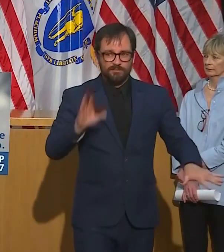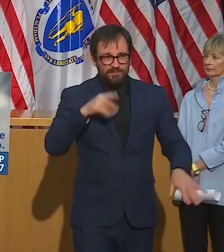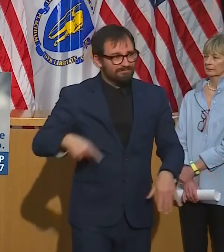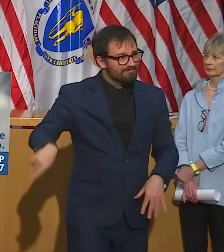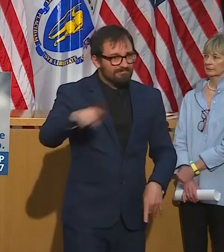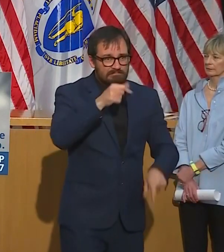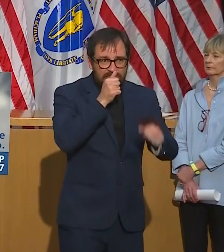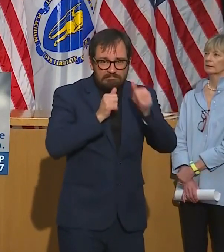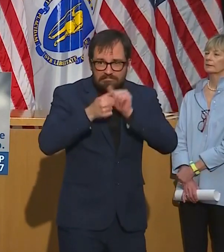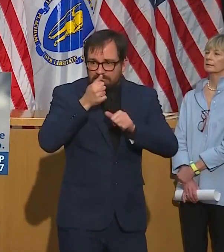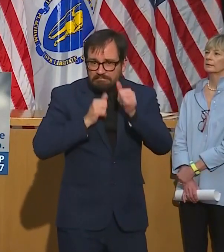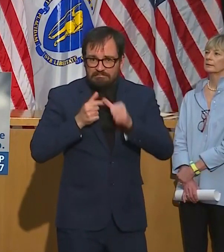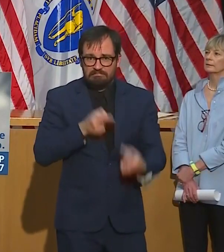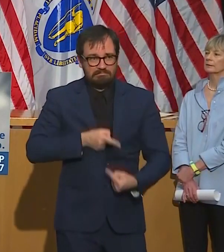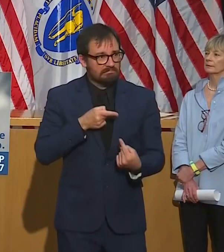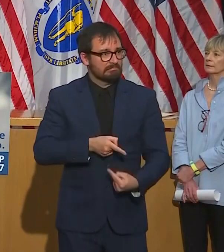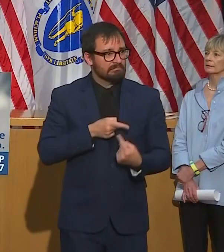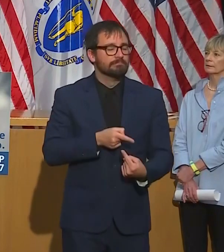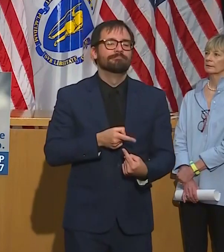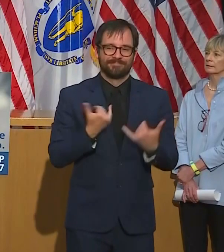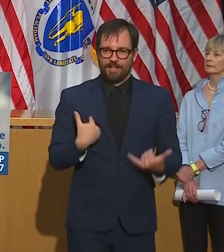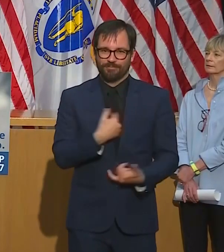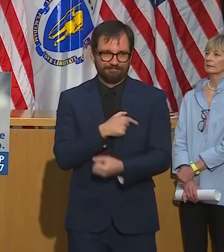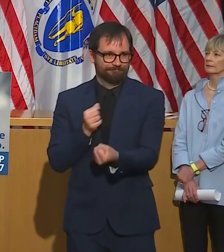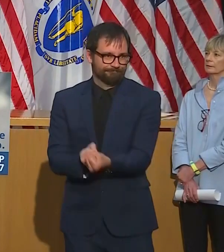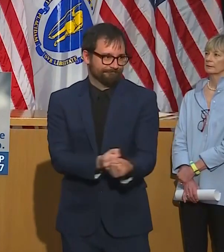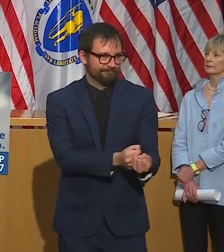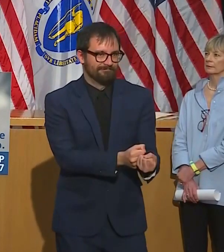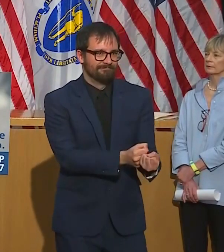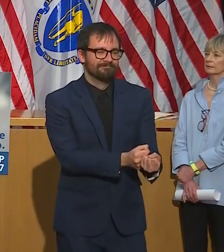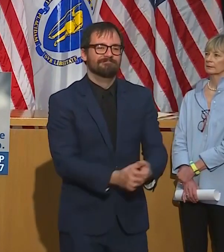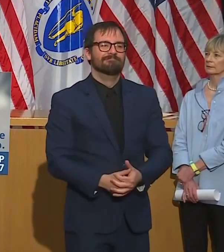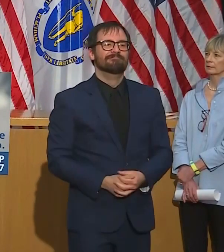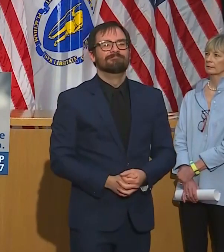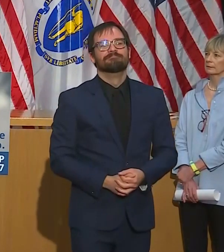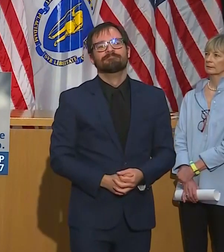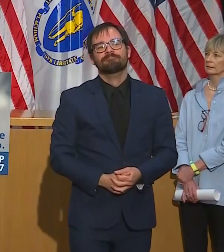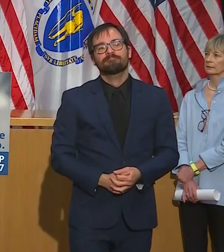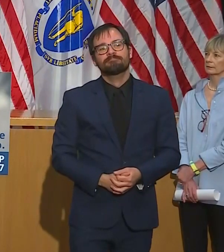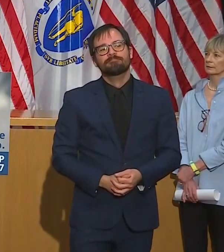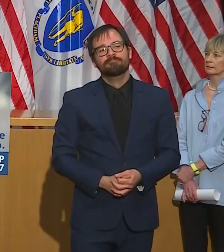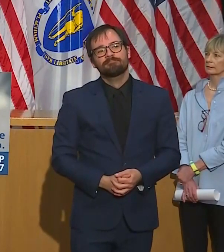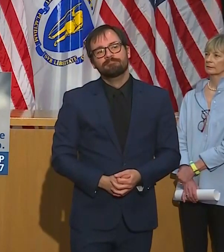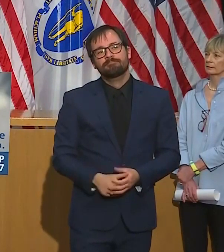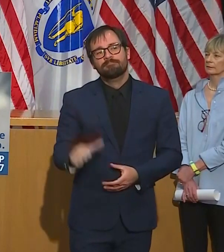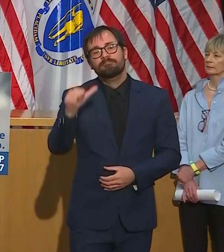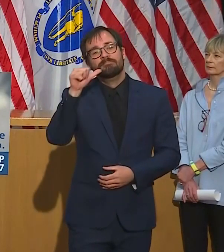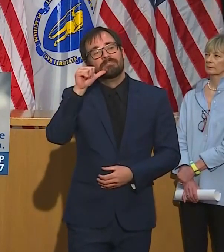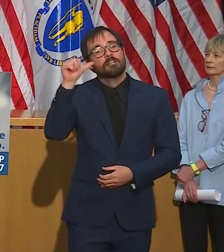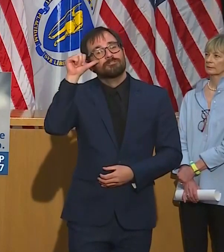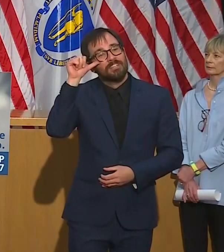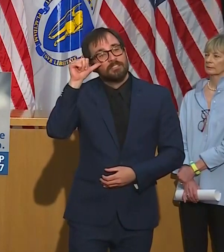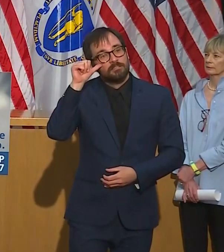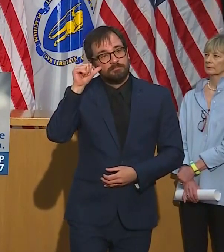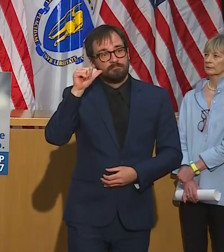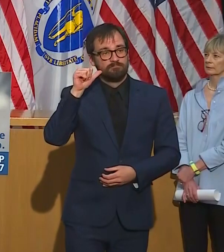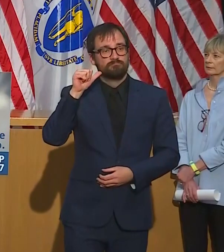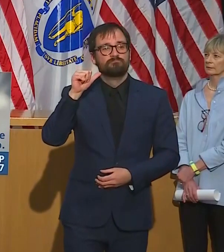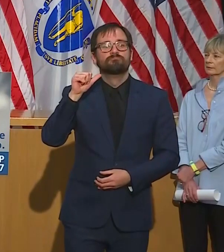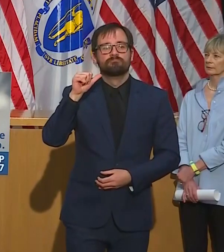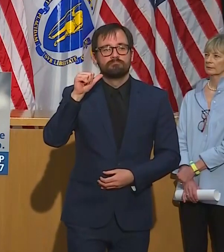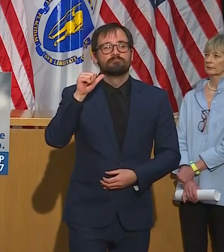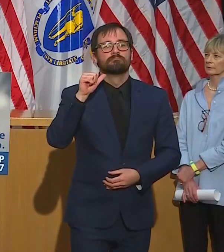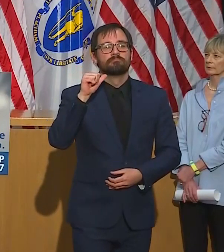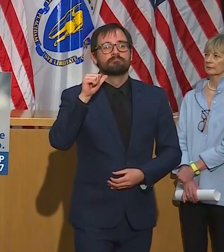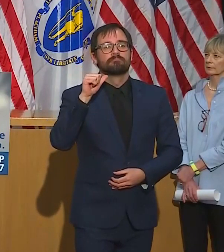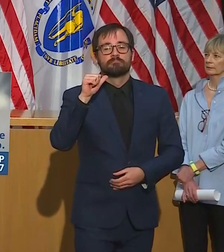Yesterday the federal government announced that there were over 80,000 new claims on the traditional unemployment system that were filed in Massachusetts.